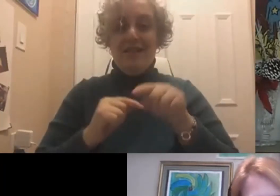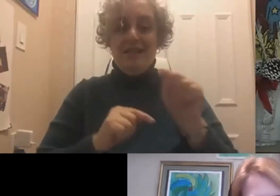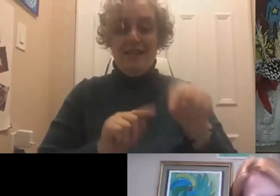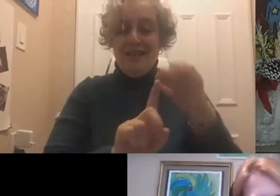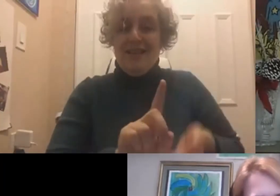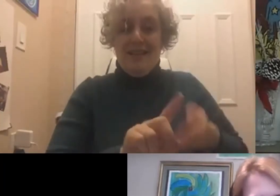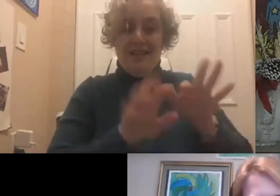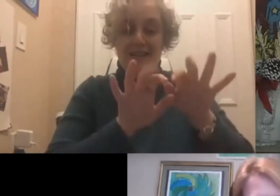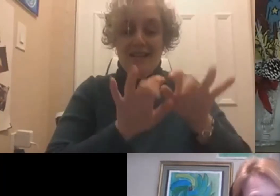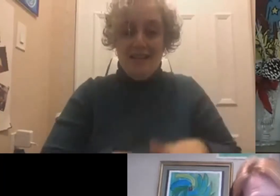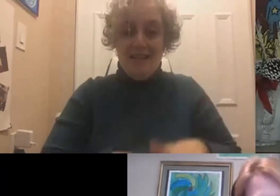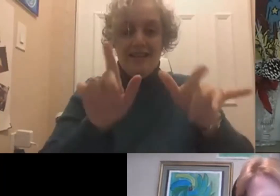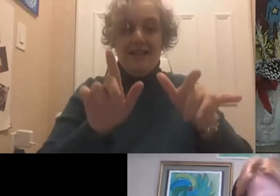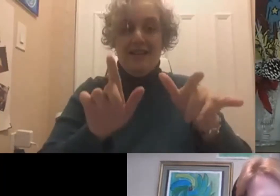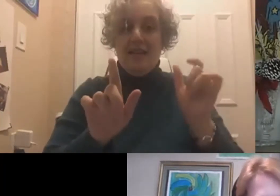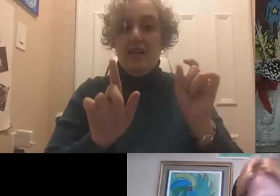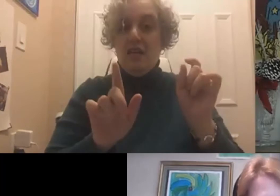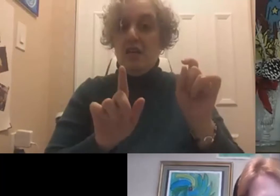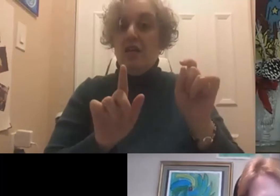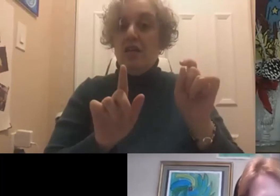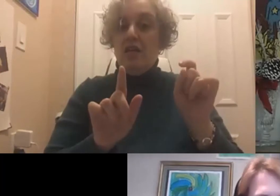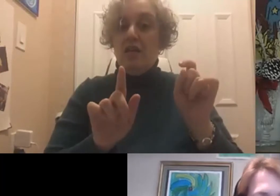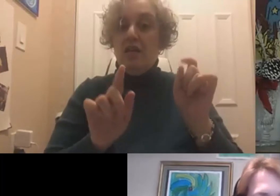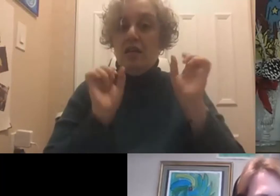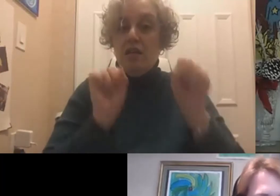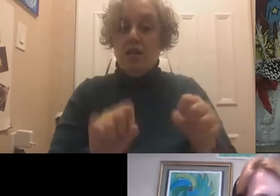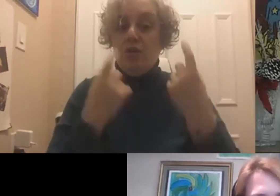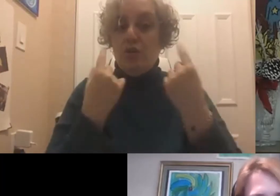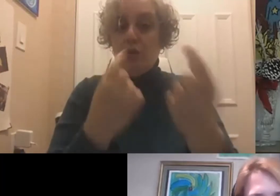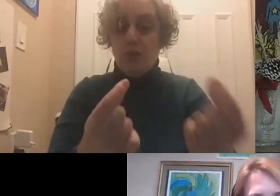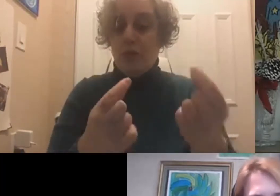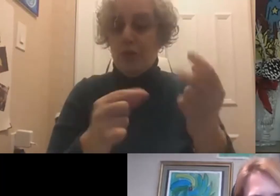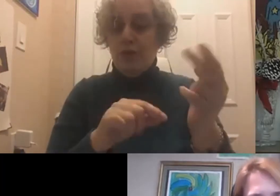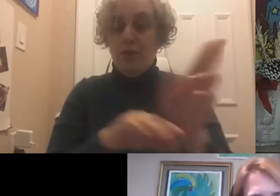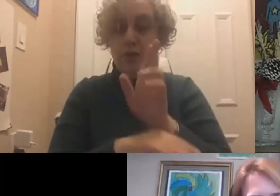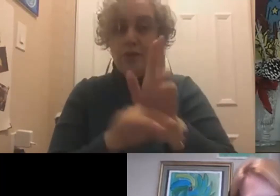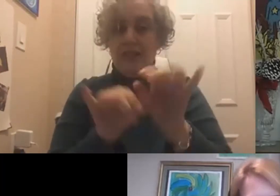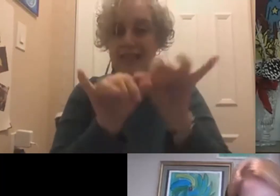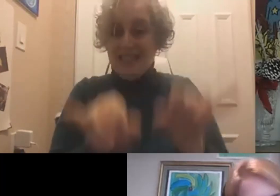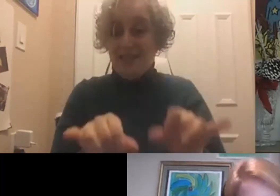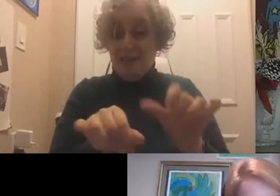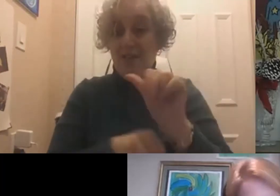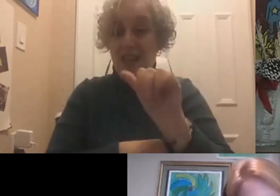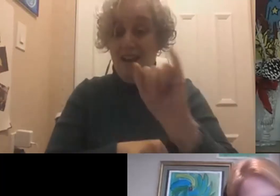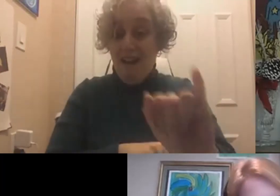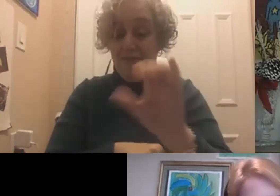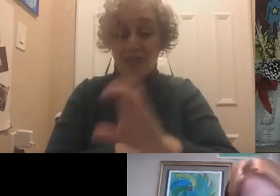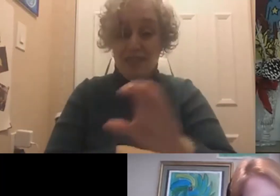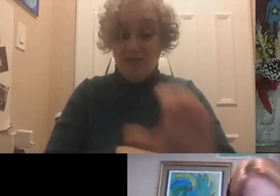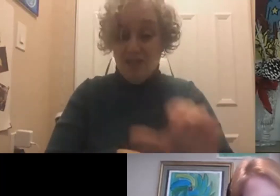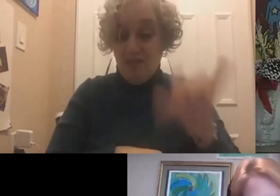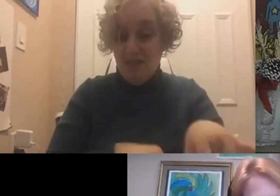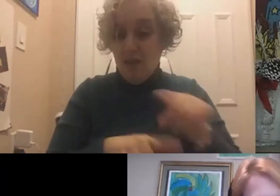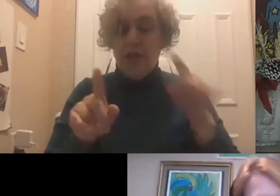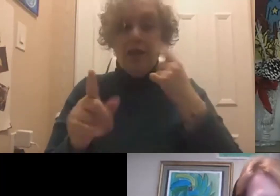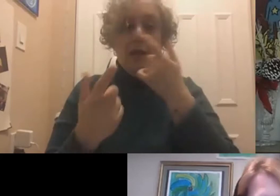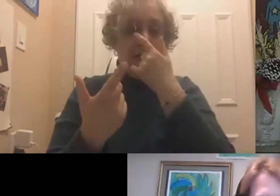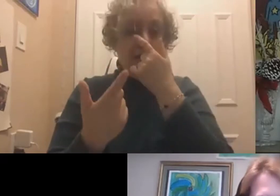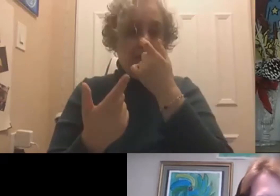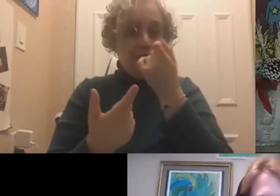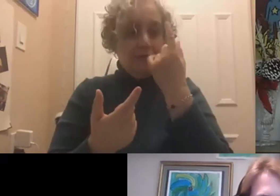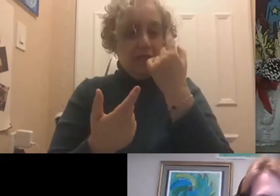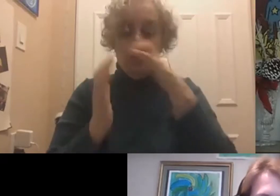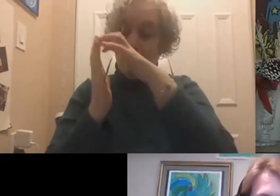be able to do that using this system. And so it'll be interesting to look at this transcript